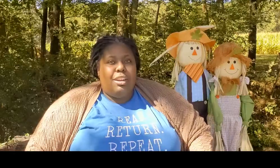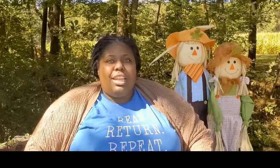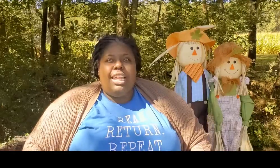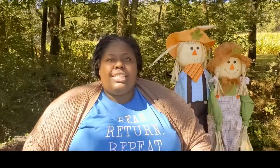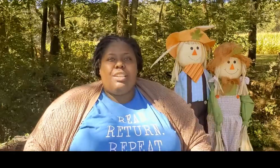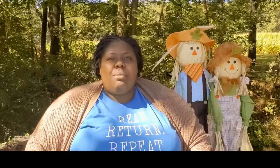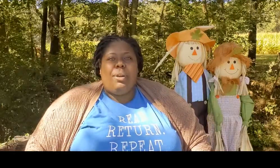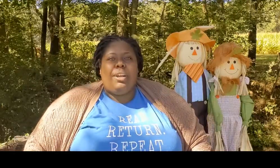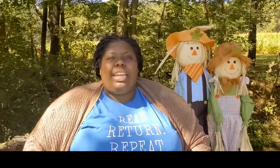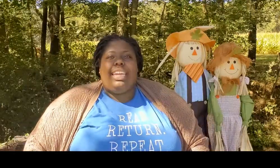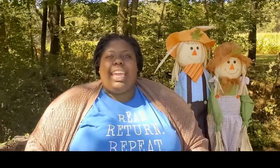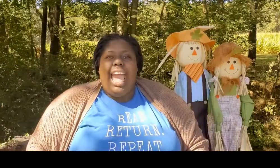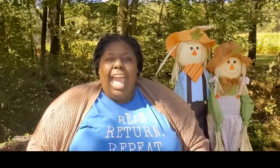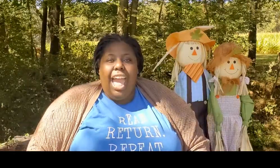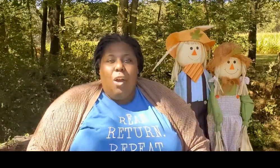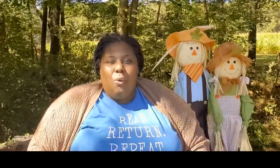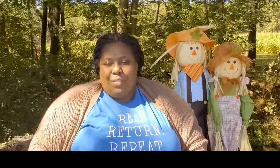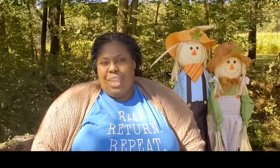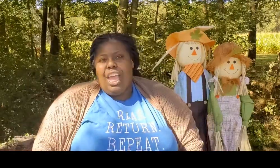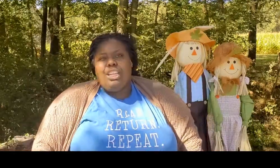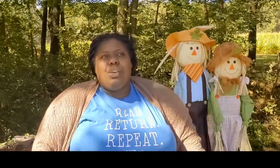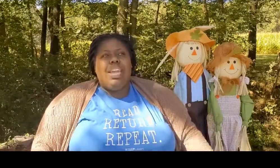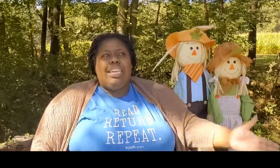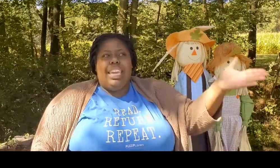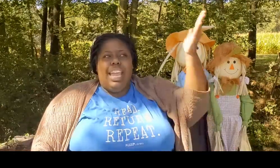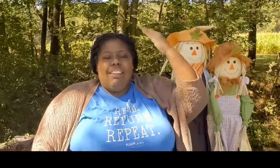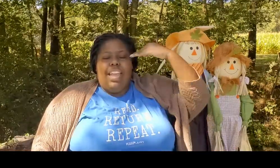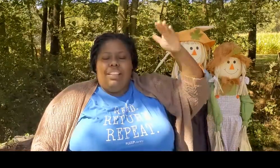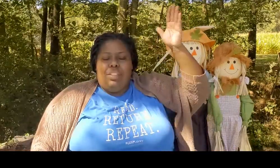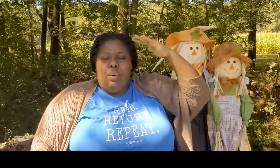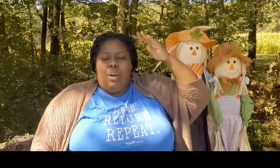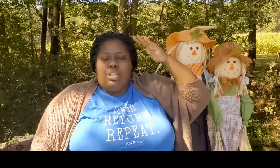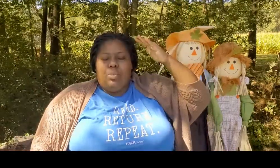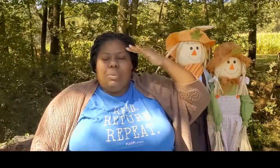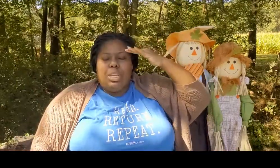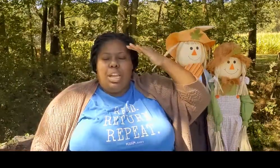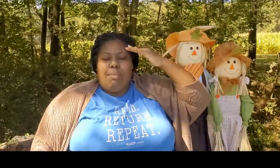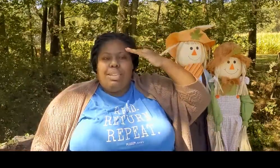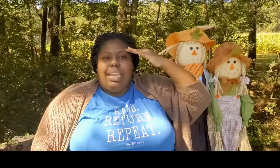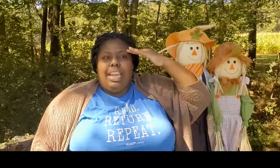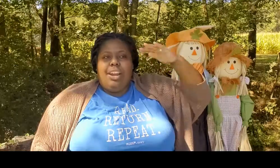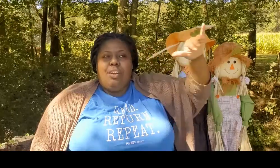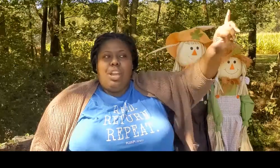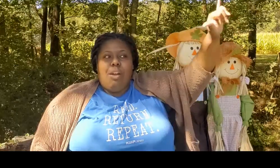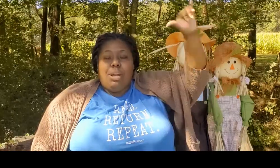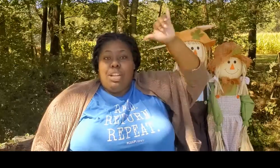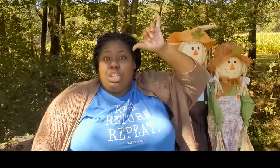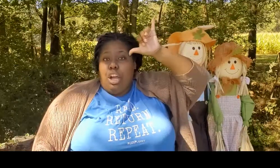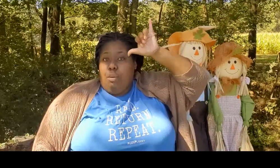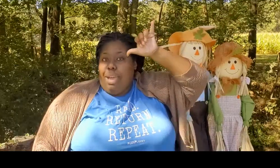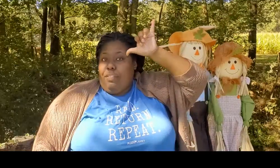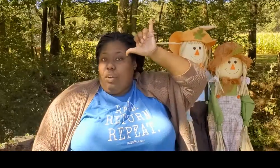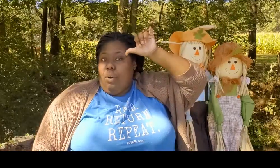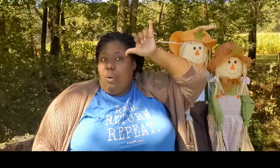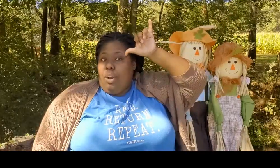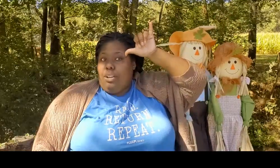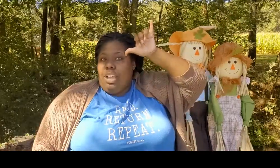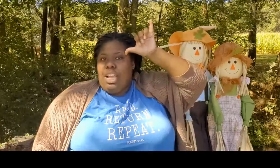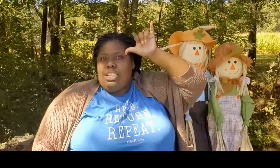is the word cow. So again, like the horse, we were talking about the ear. Now we're going to talk about the horn. So